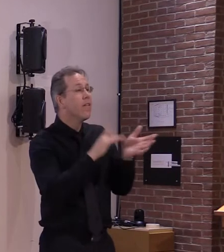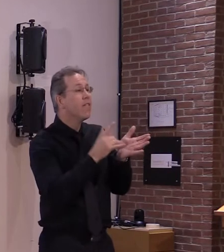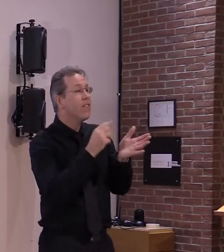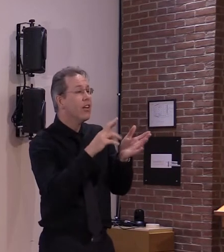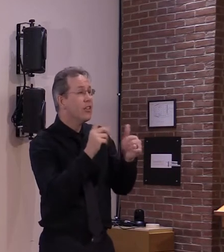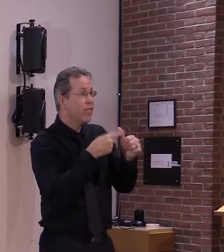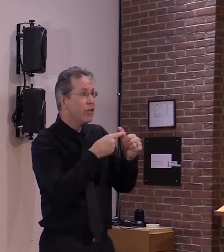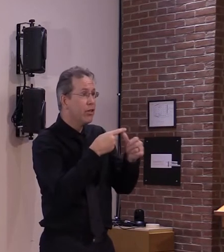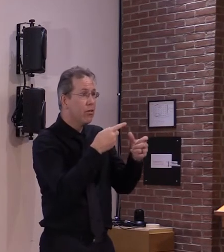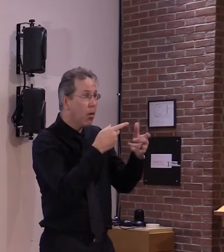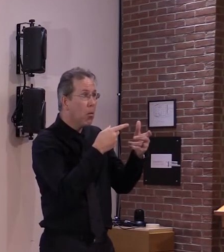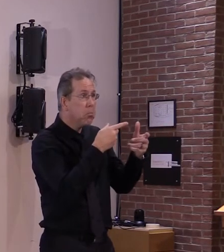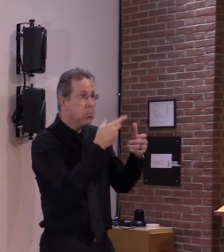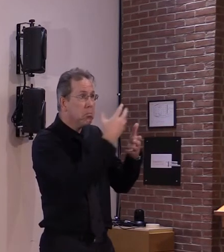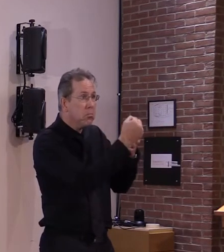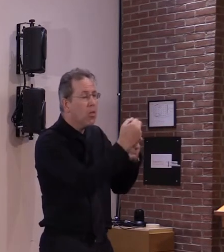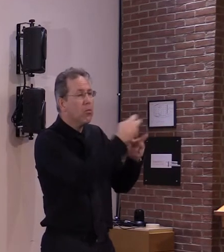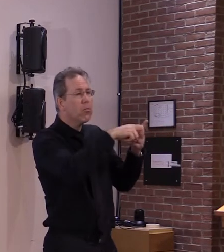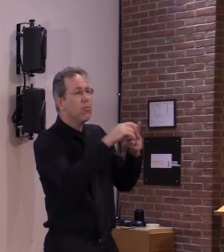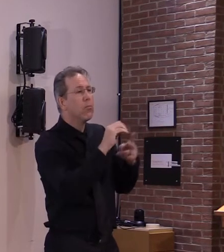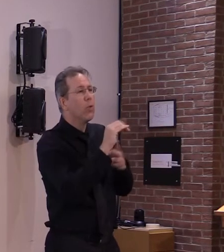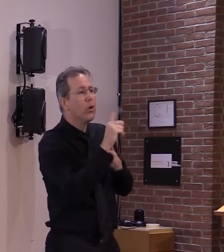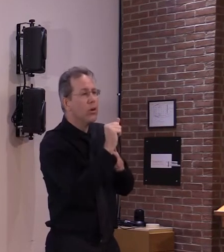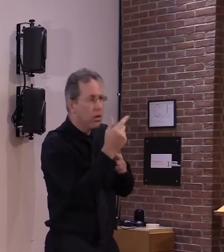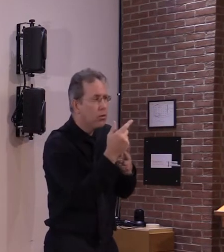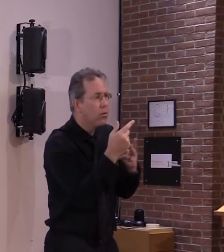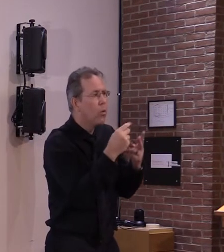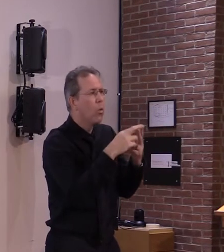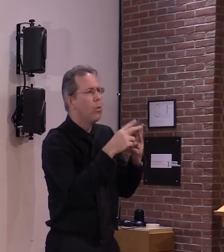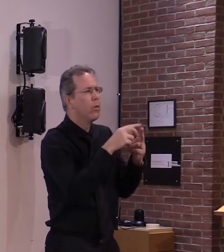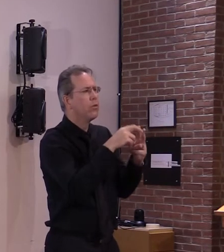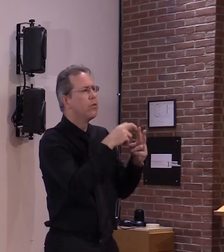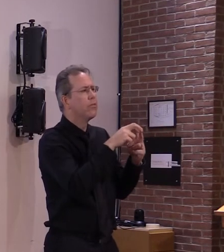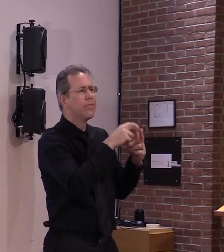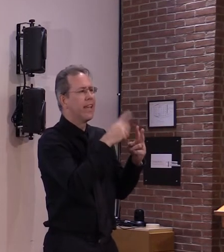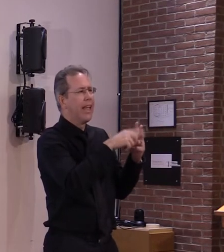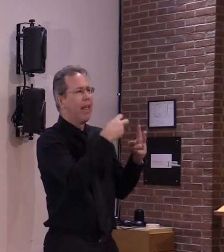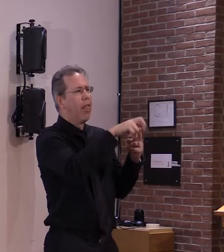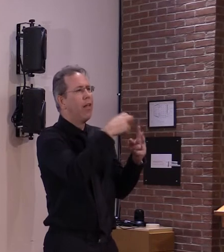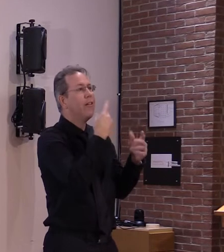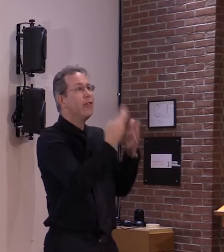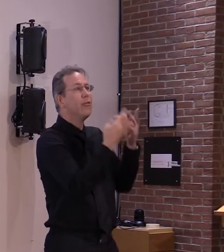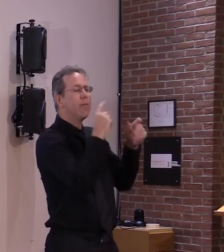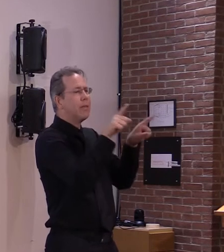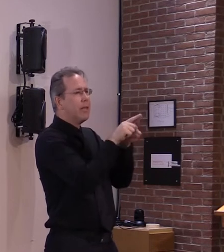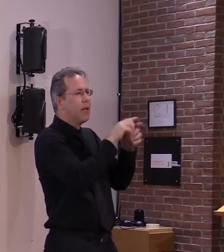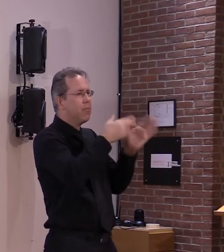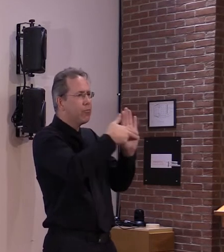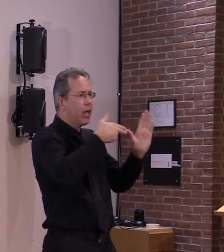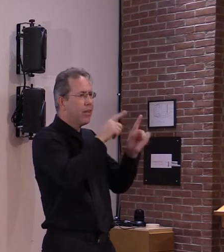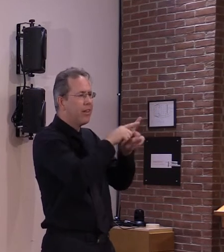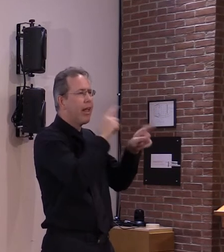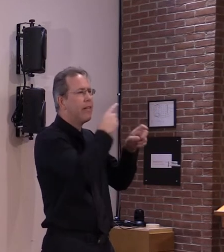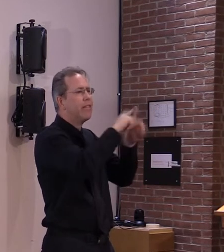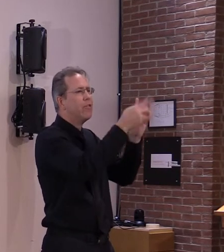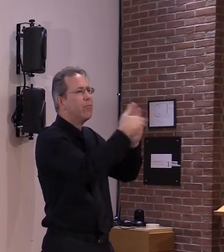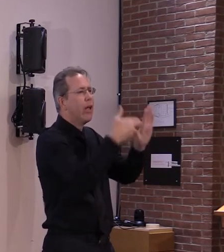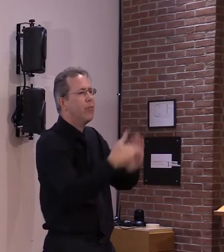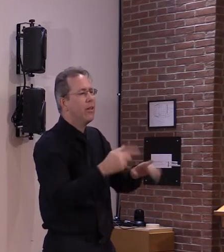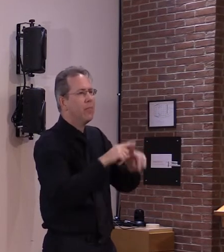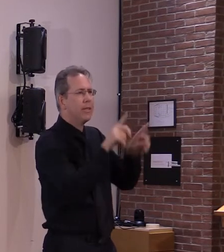yeah i've got a question about a hidden population in vermont recognizing of course that you have they're